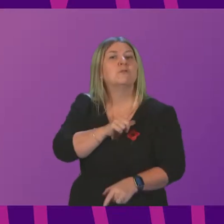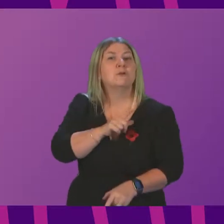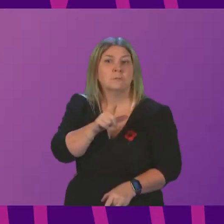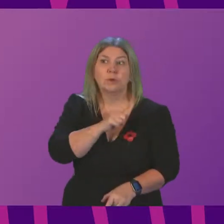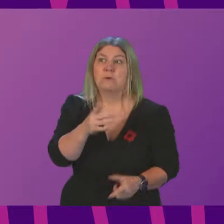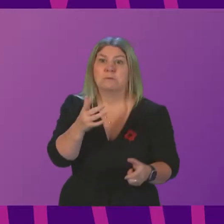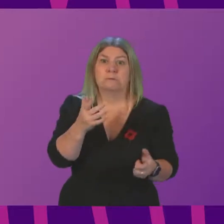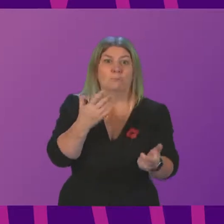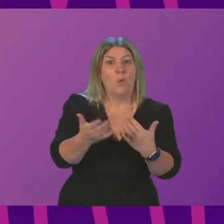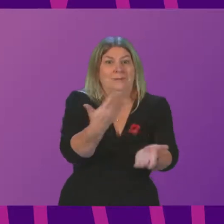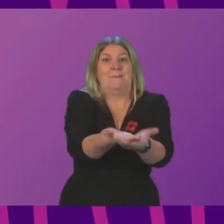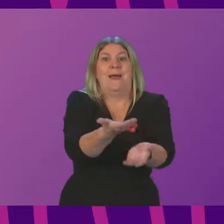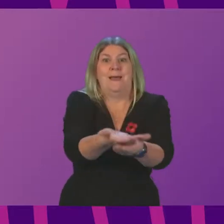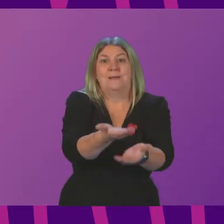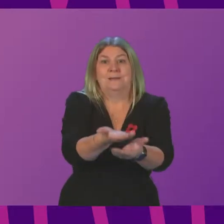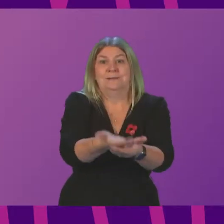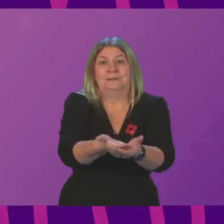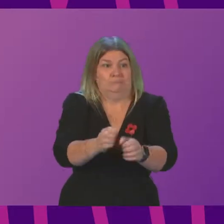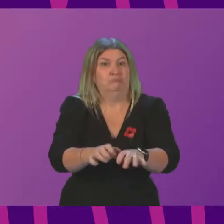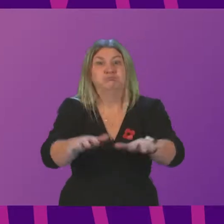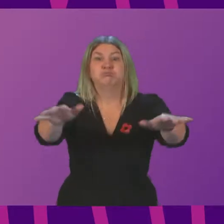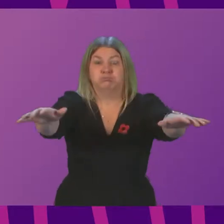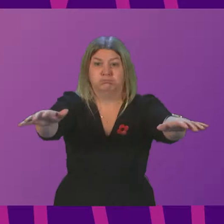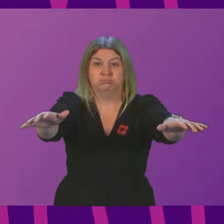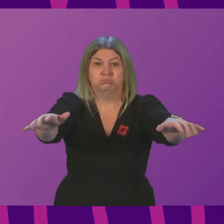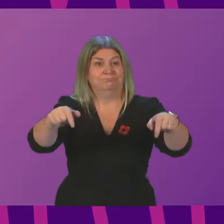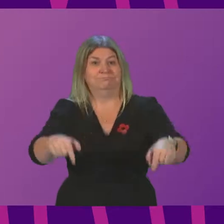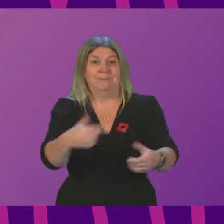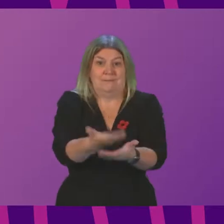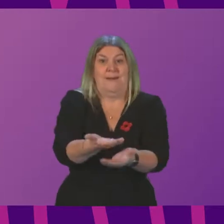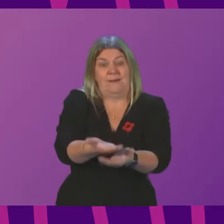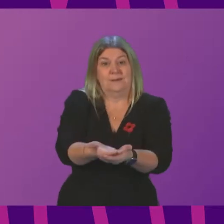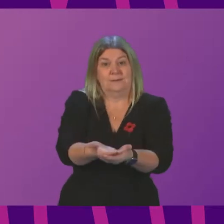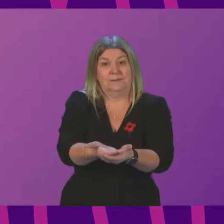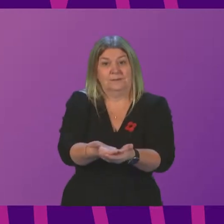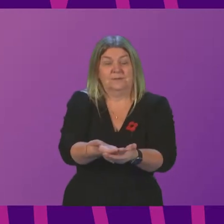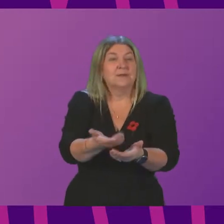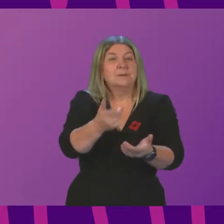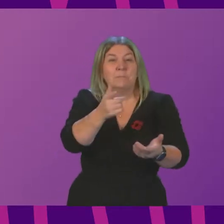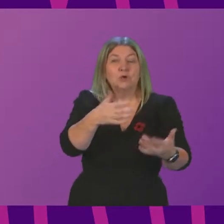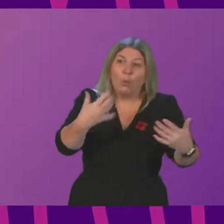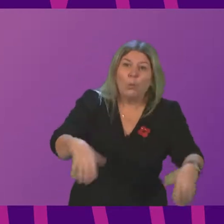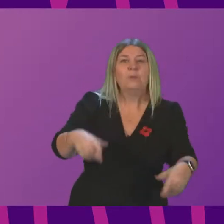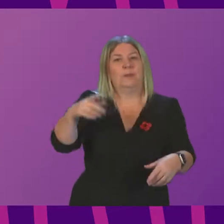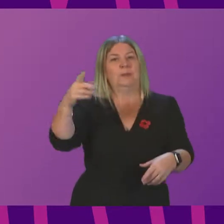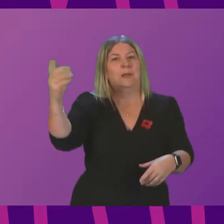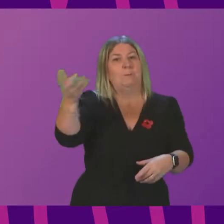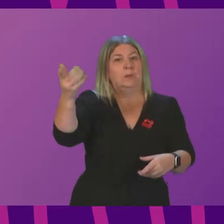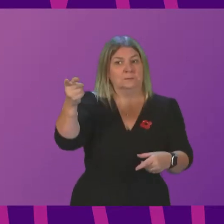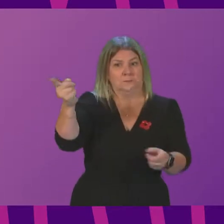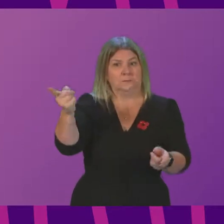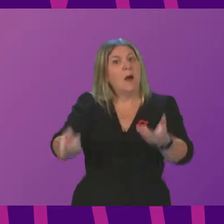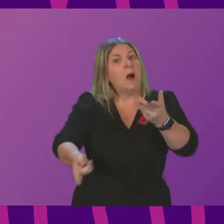for its services, because of the increase in demand in general for health care services as a consequence of the pandemic.